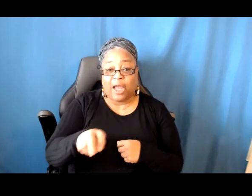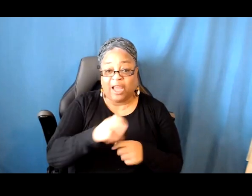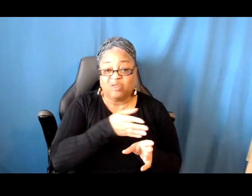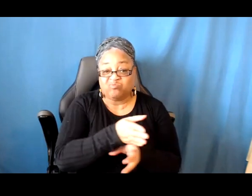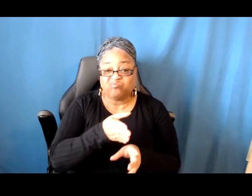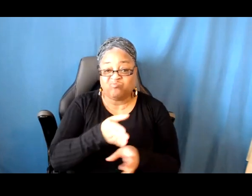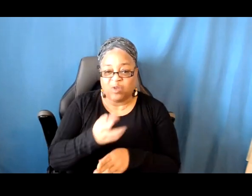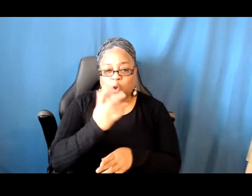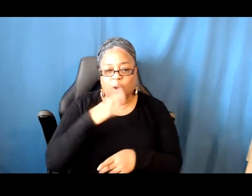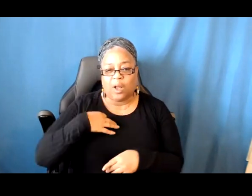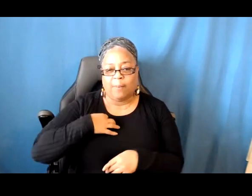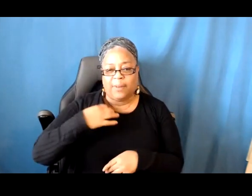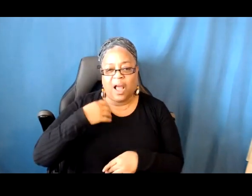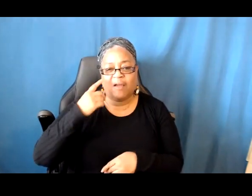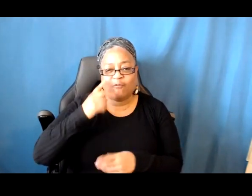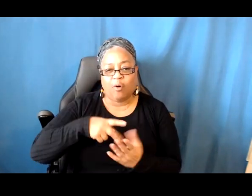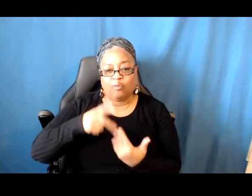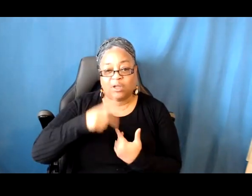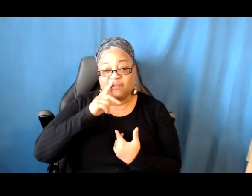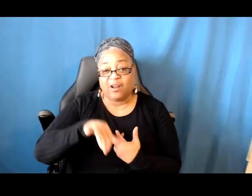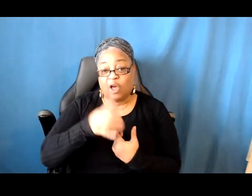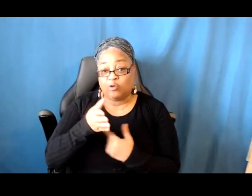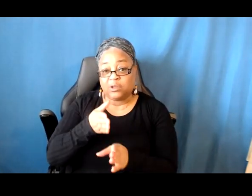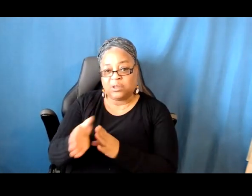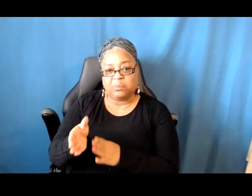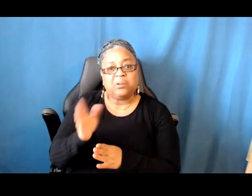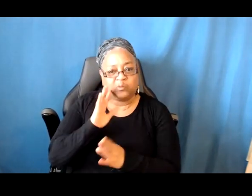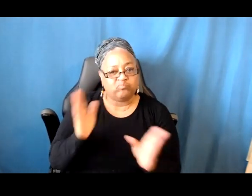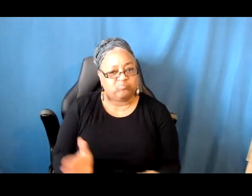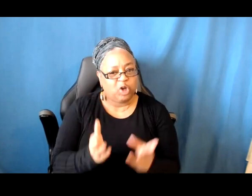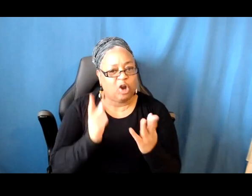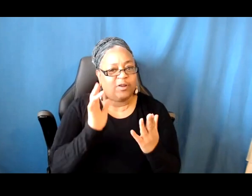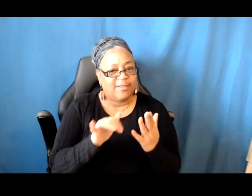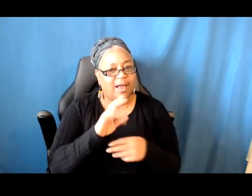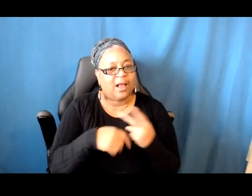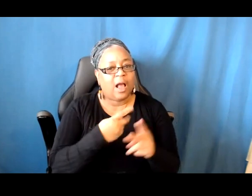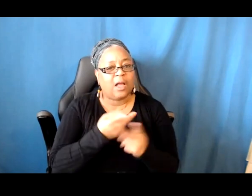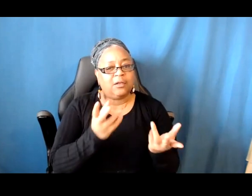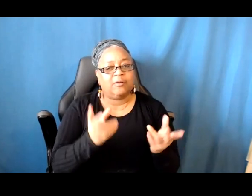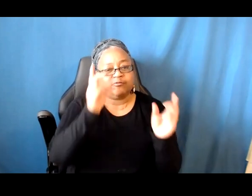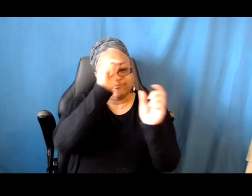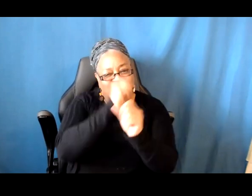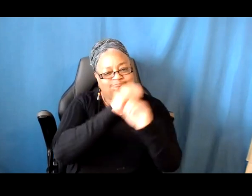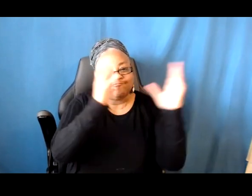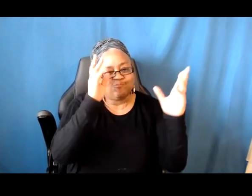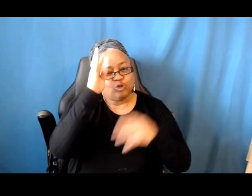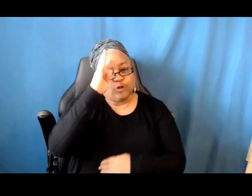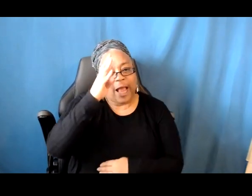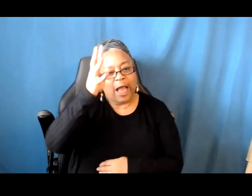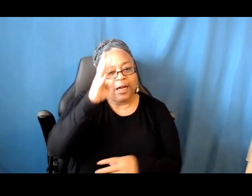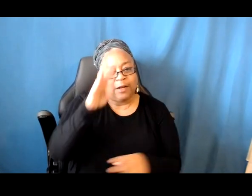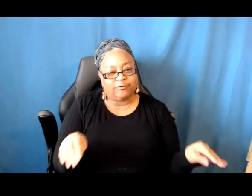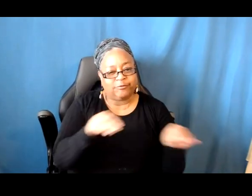apply for a project in another discipline. We actually really encourage these kinds of imaginative crossovers in people's practices.